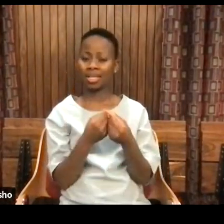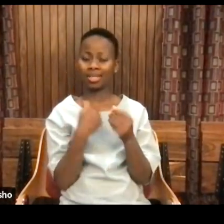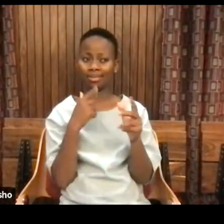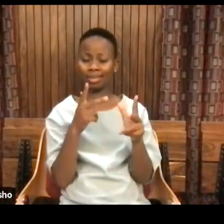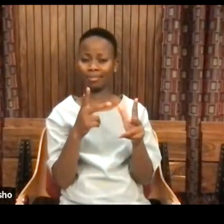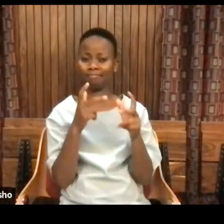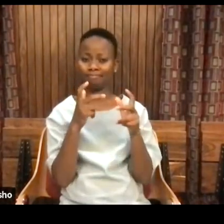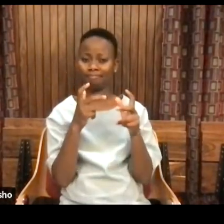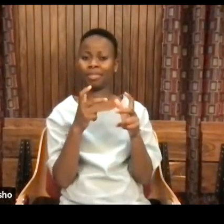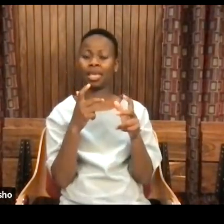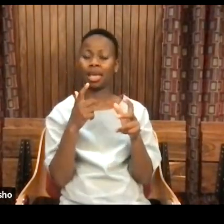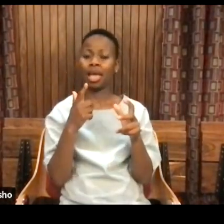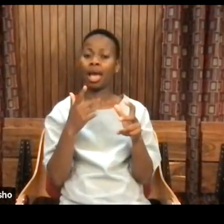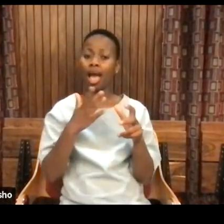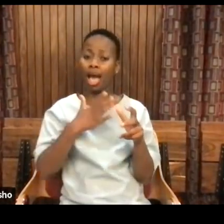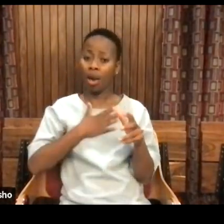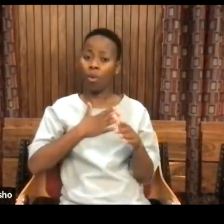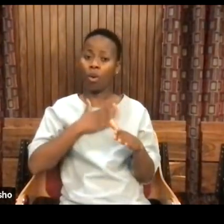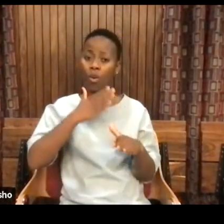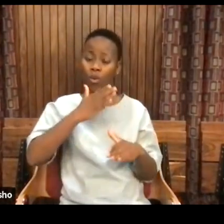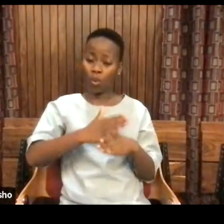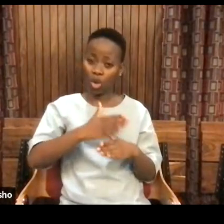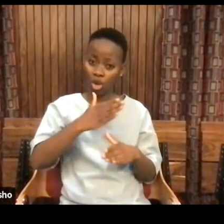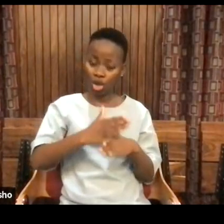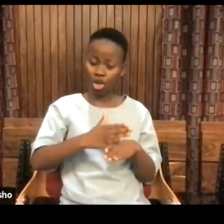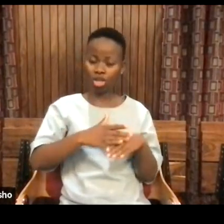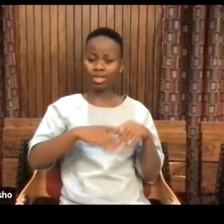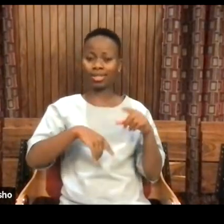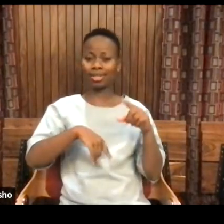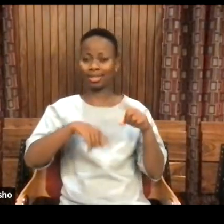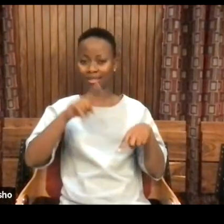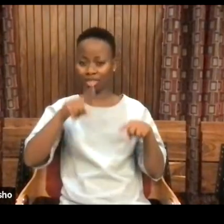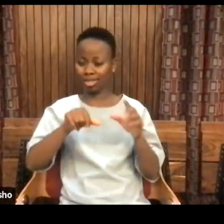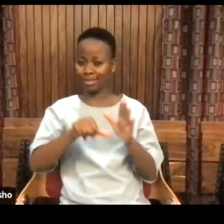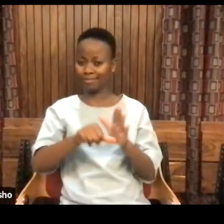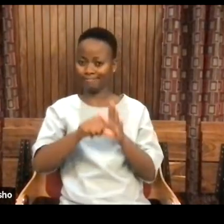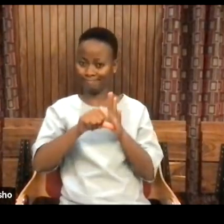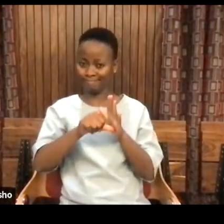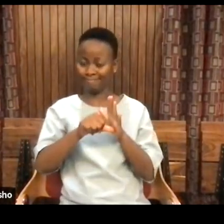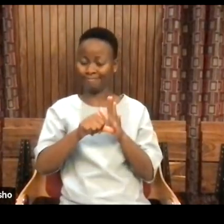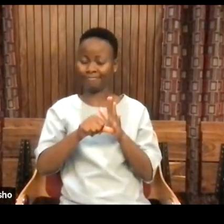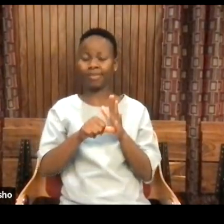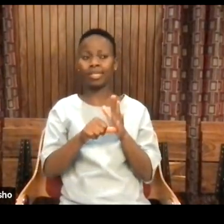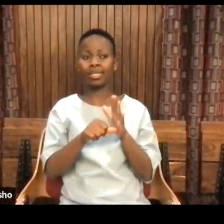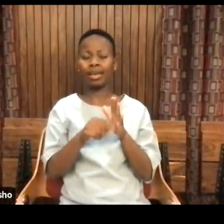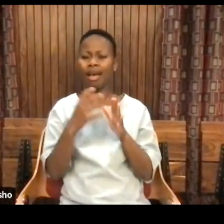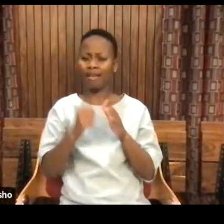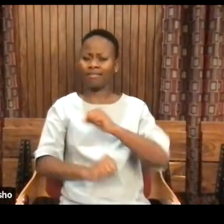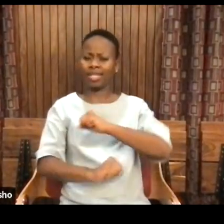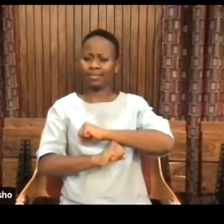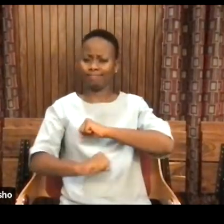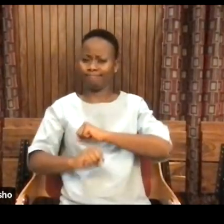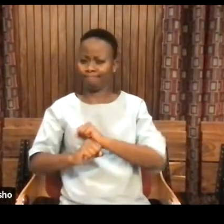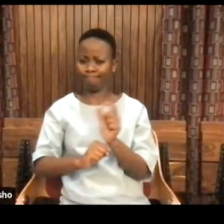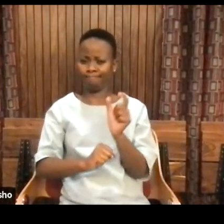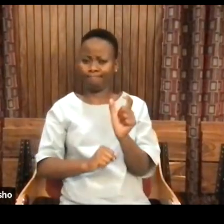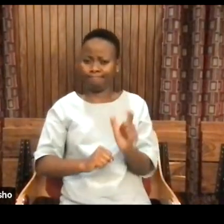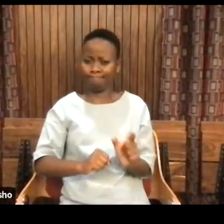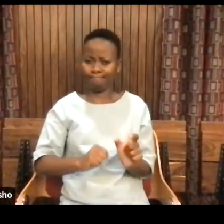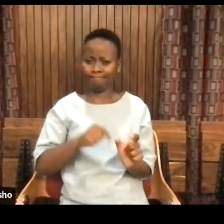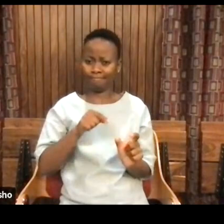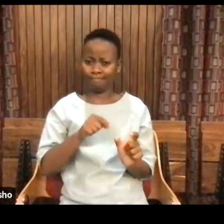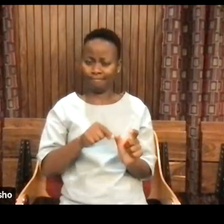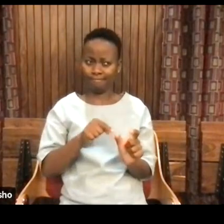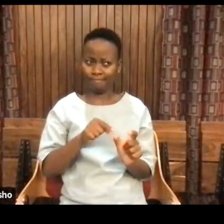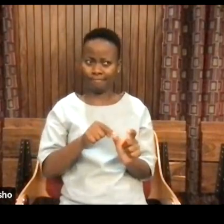centre and our work in critical diversity studies was built, was a